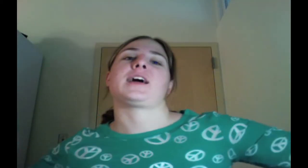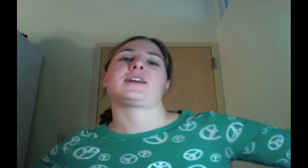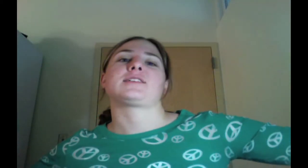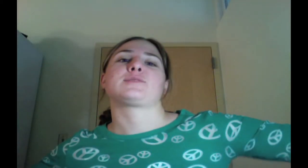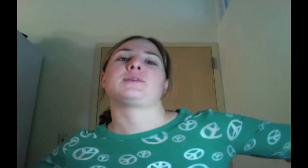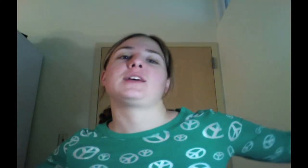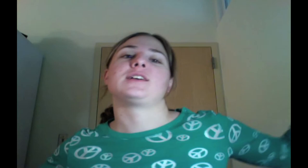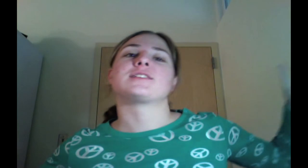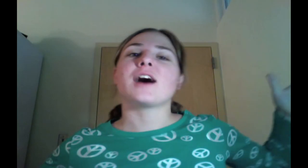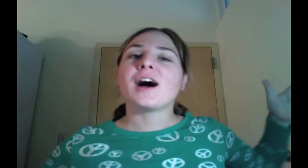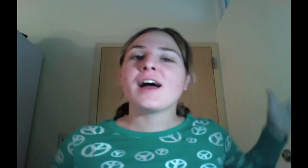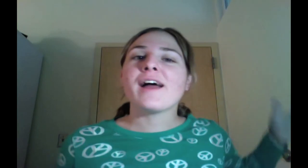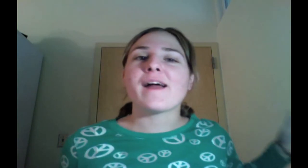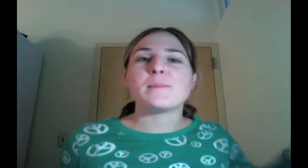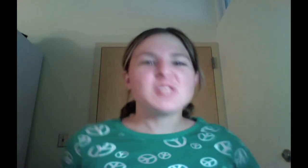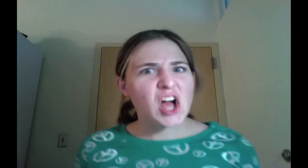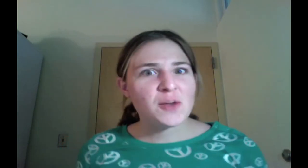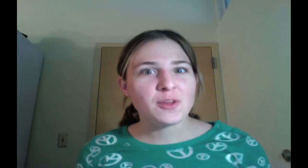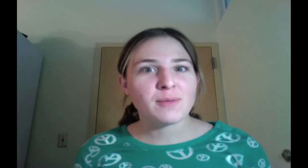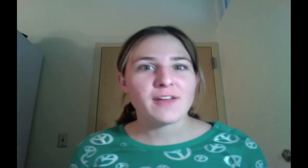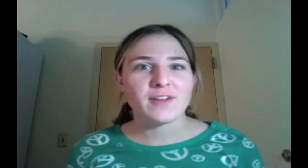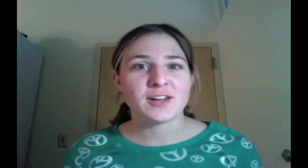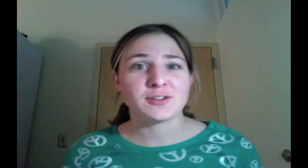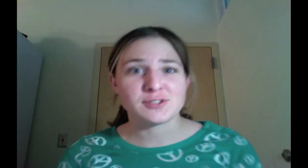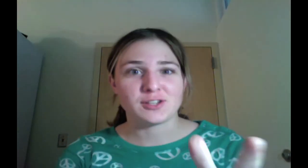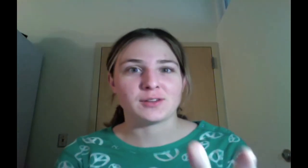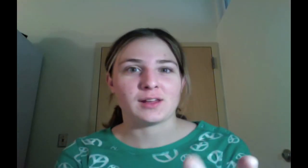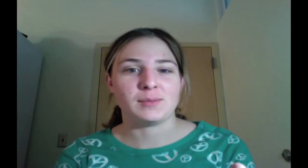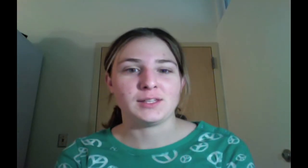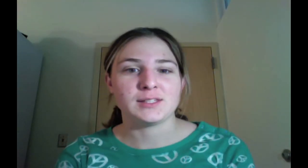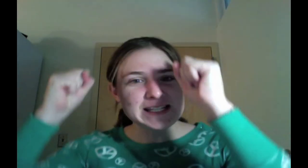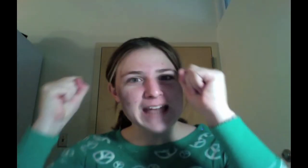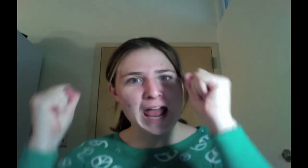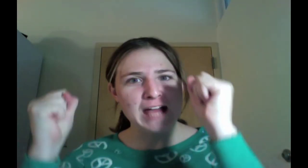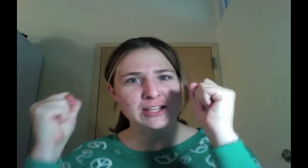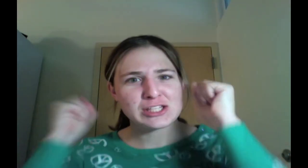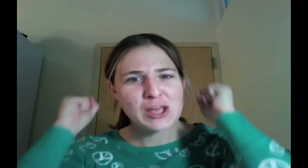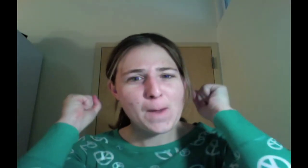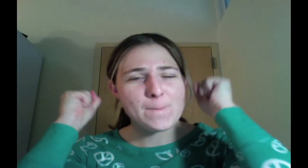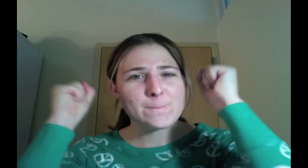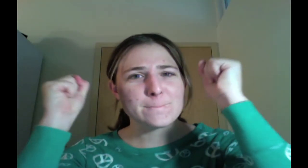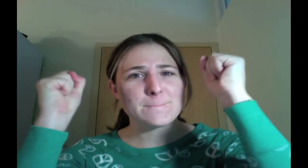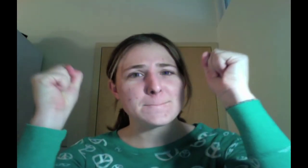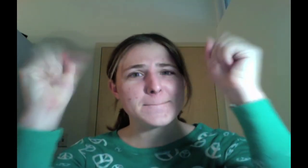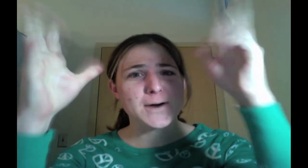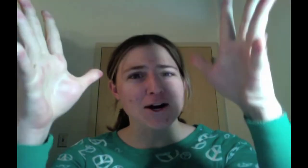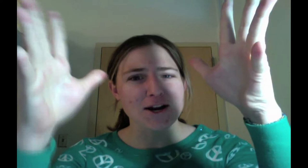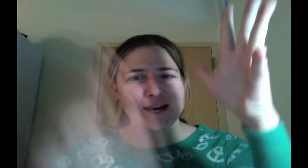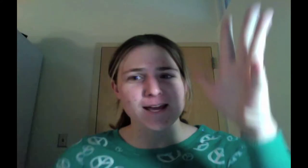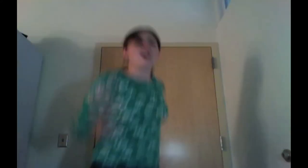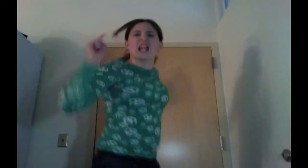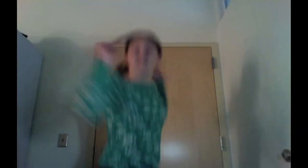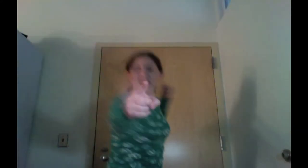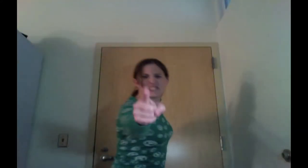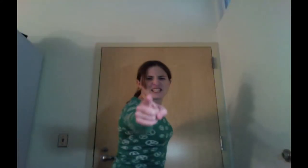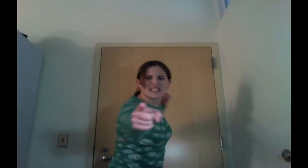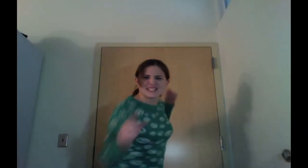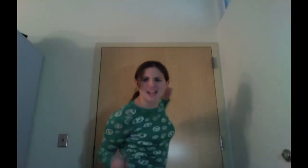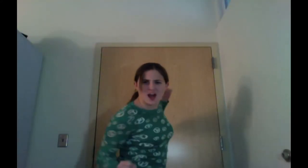because I am done with my finals. know what that means? Dance party! Let's get down